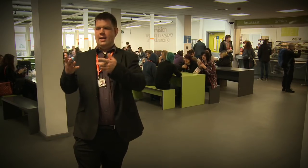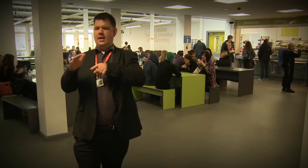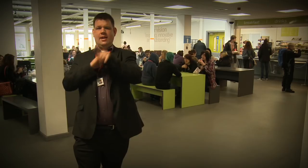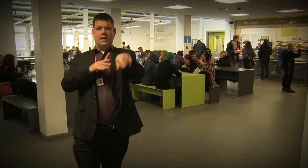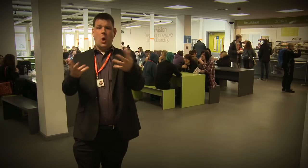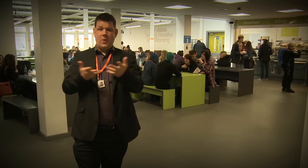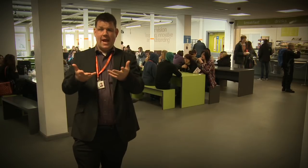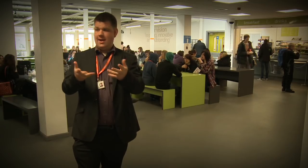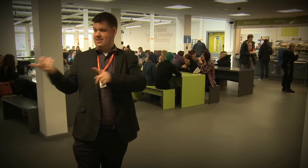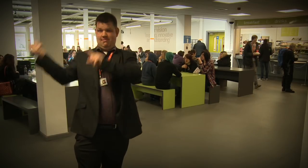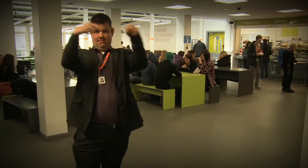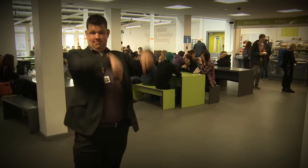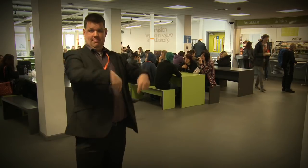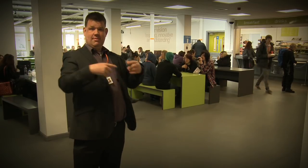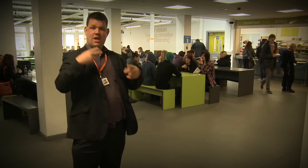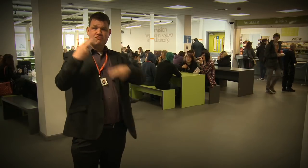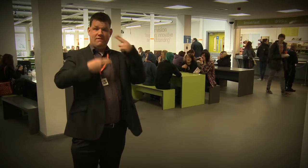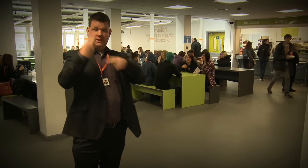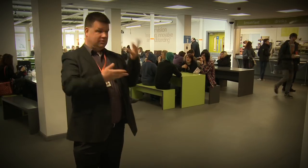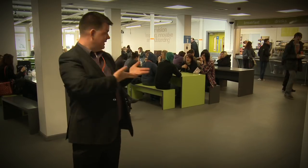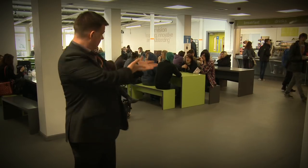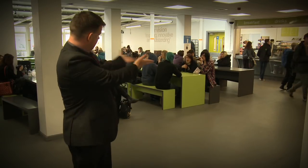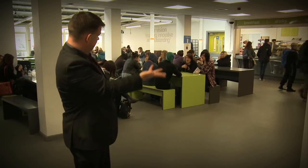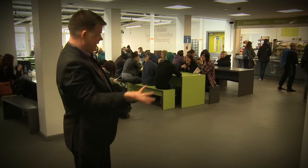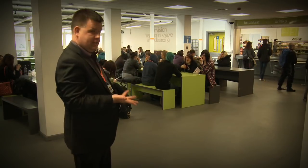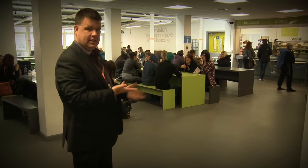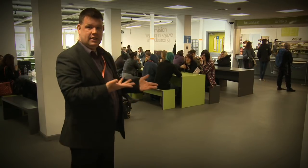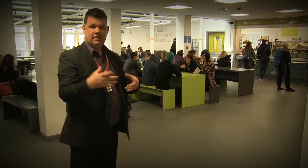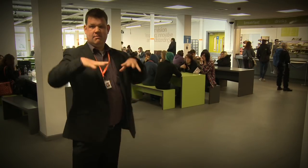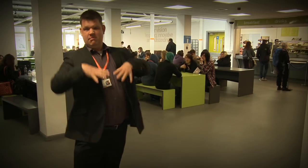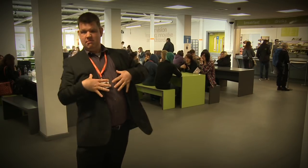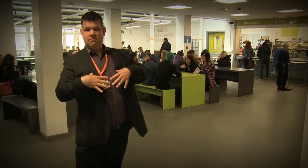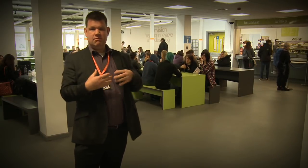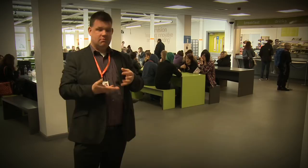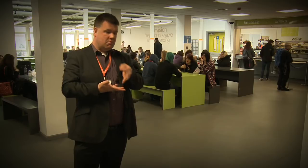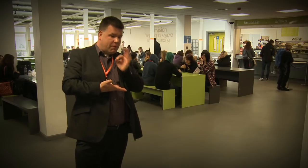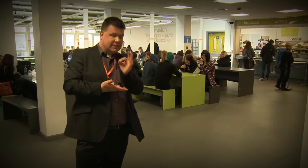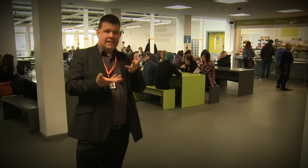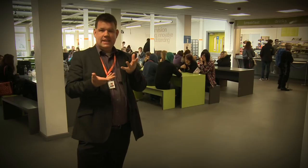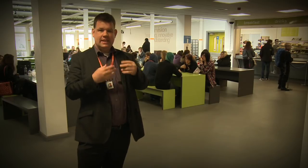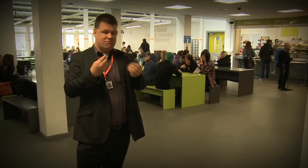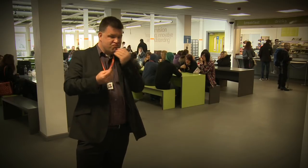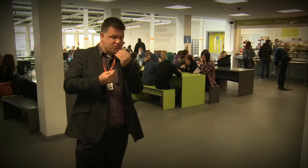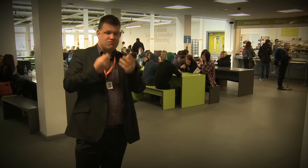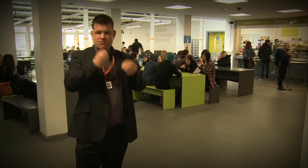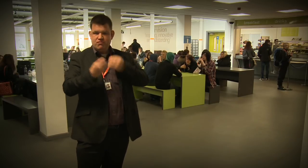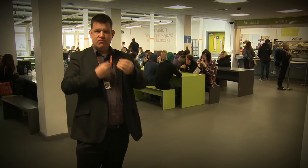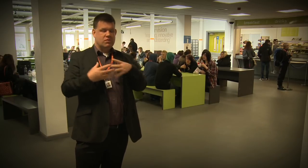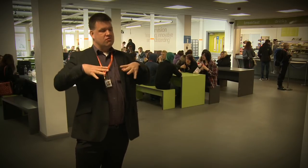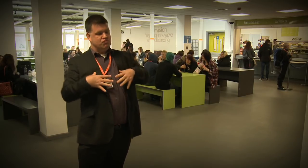When you've been studying and need a break you can come here to the refectory. You can have a drink and something to eat. Relax and chat to your friends before you get back to your